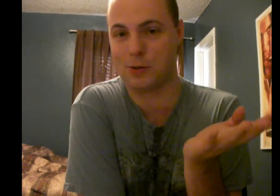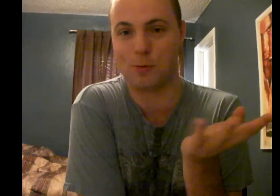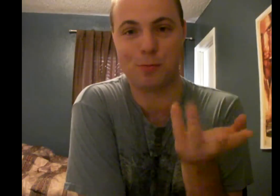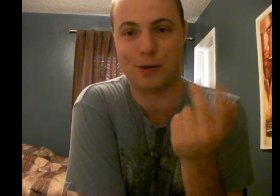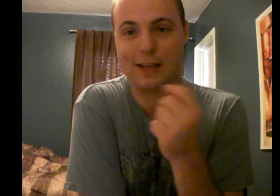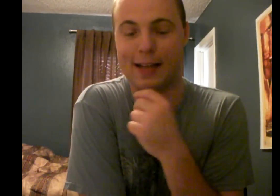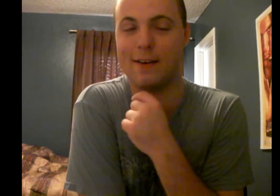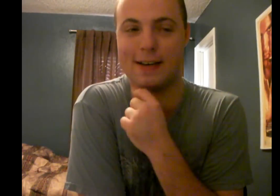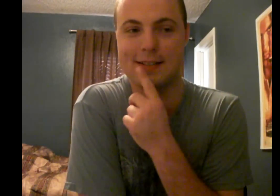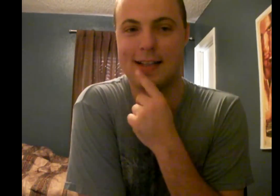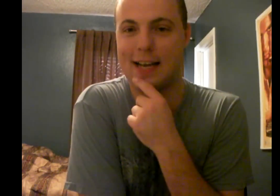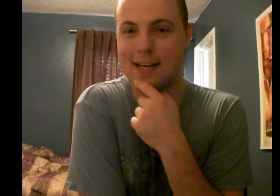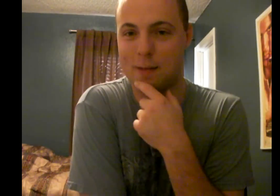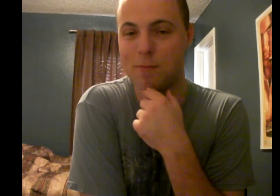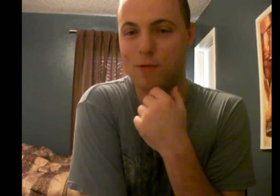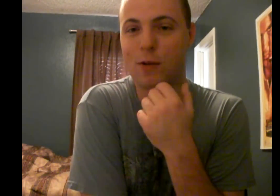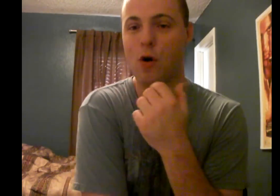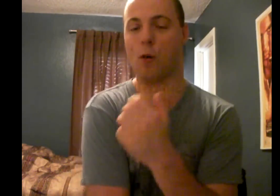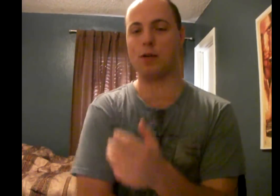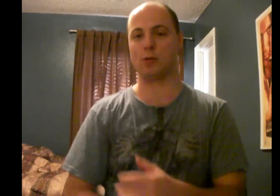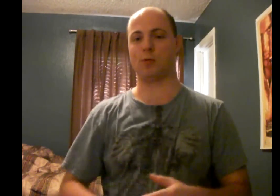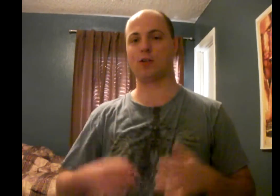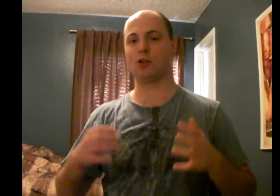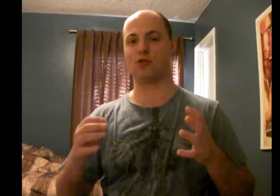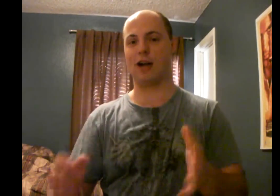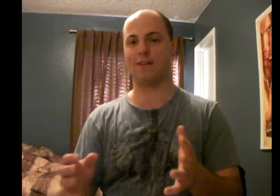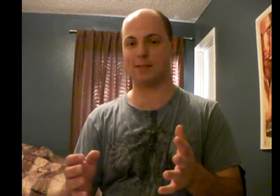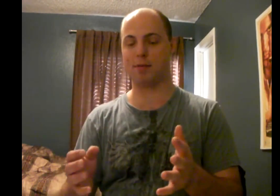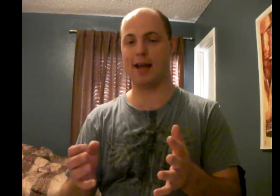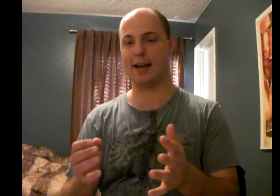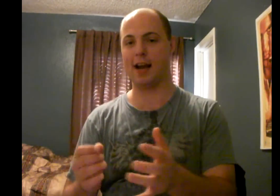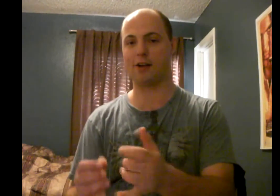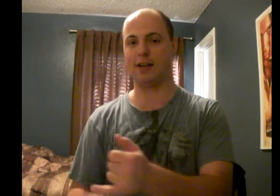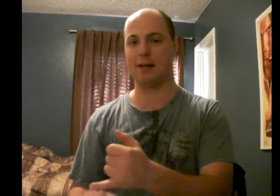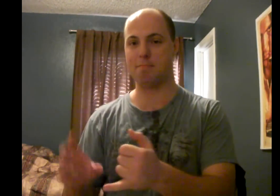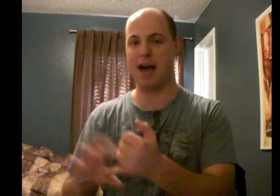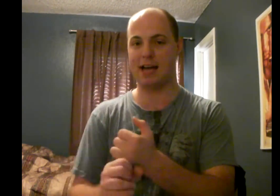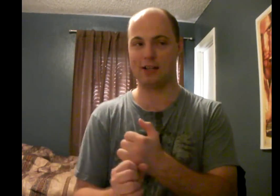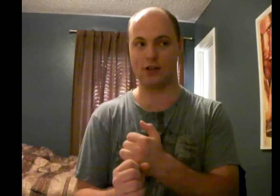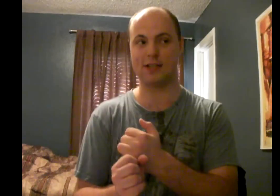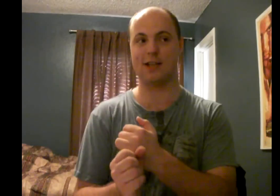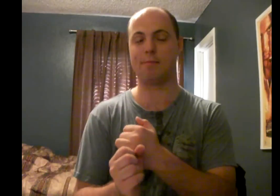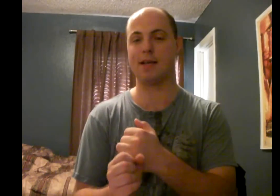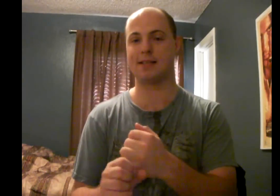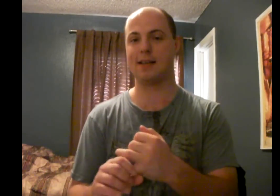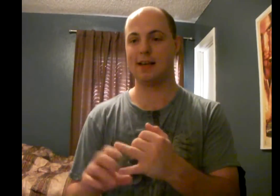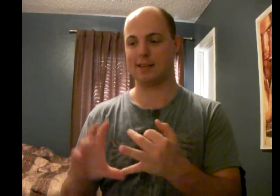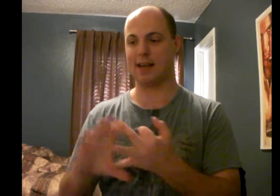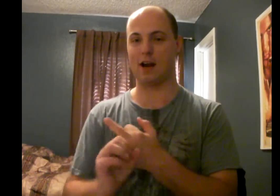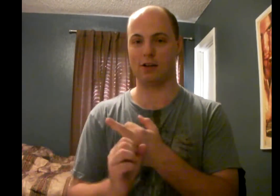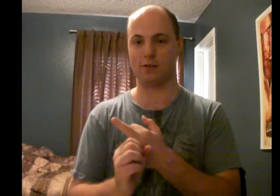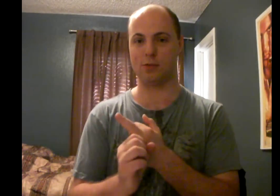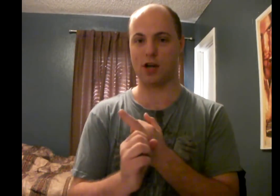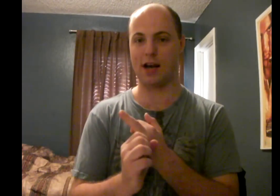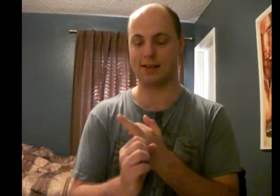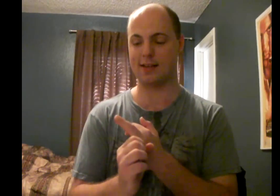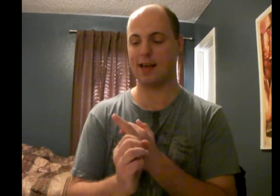pretty hilarious. Like, the film opens with Richard Dreyfuss playing a character named Matt, dressed up as his character from Jaws.